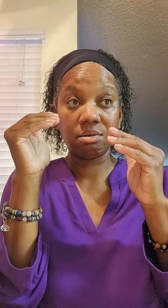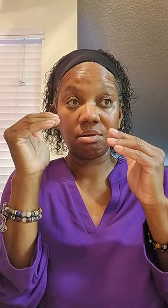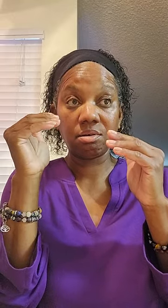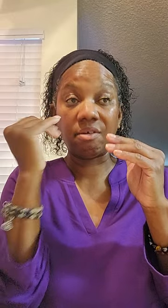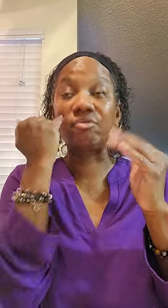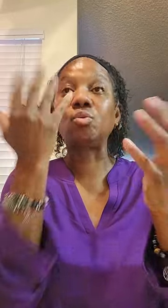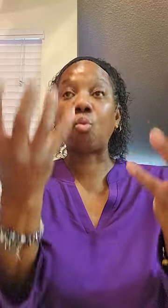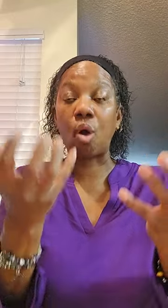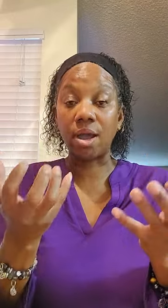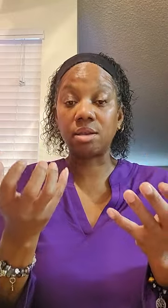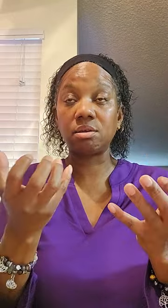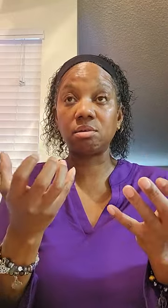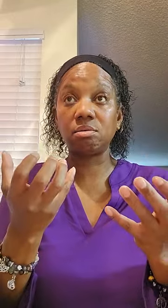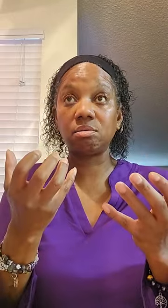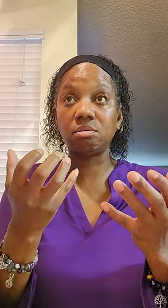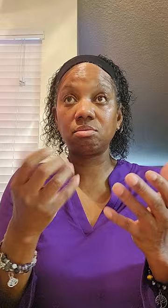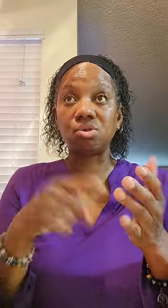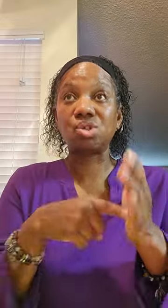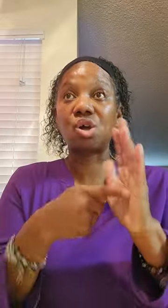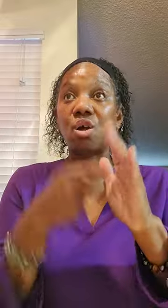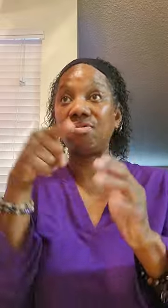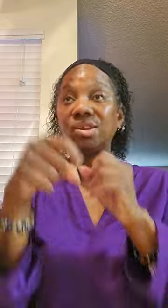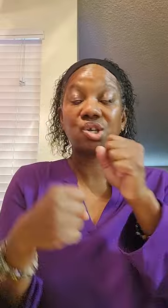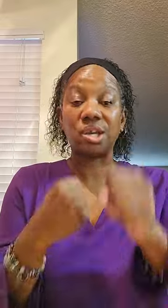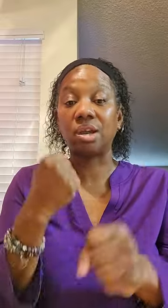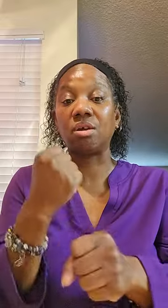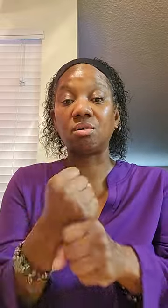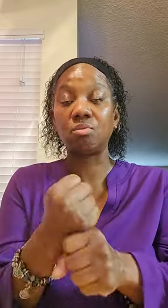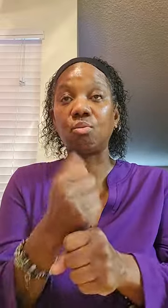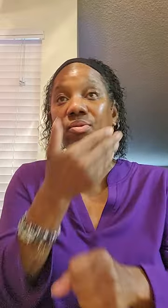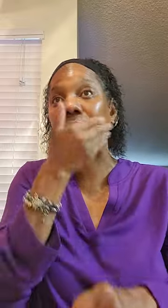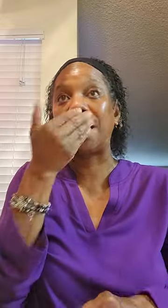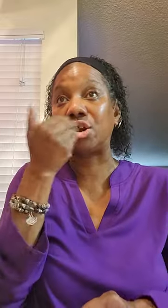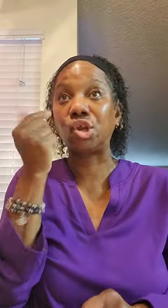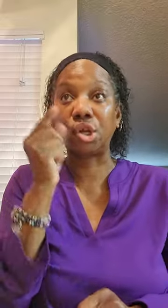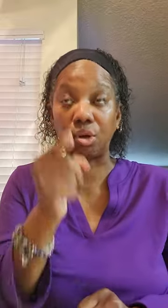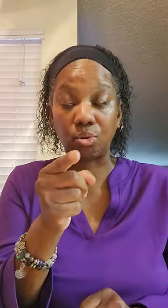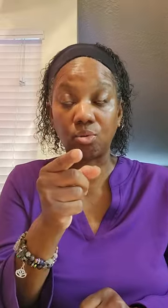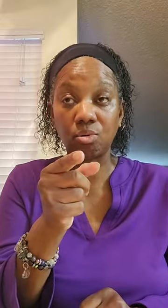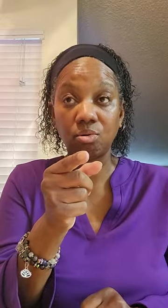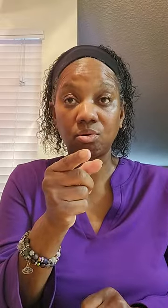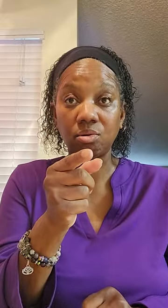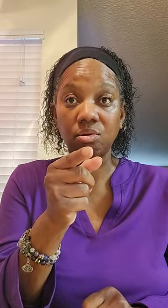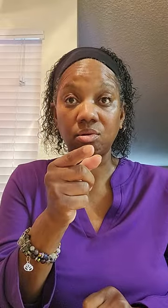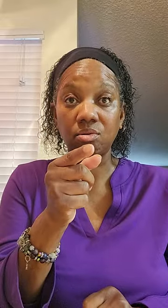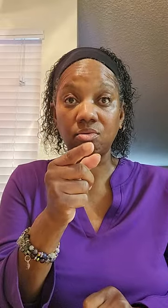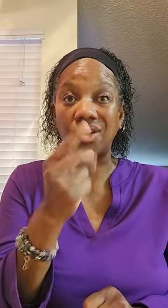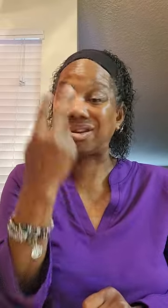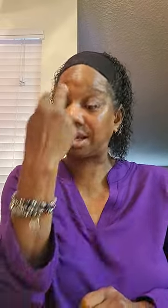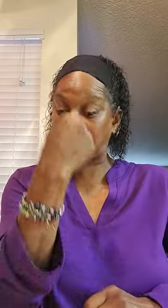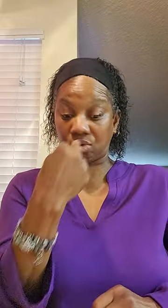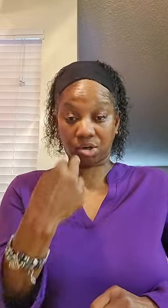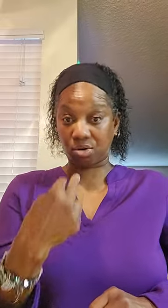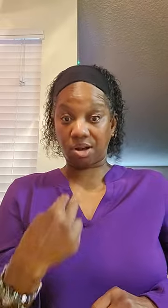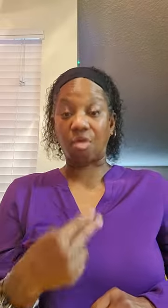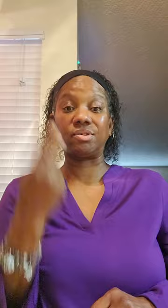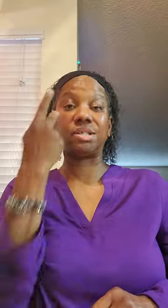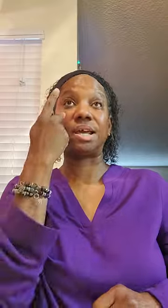If you want to start this year with a better you, then you need to look at yourself and see